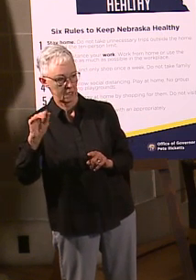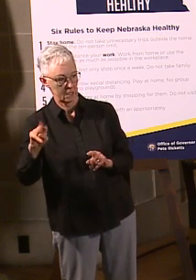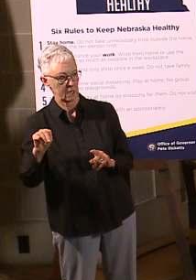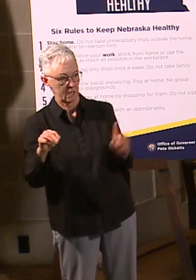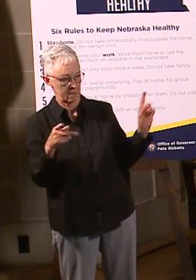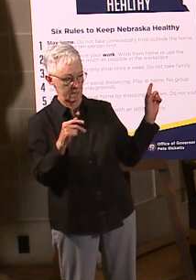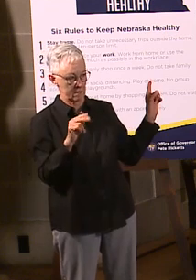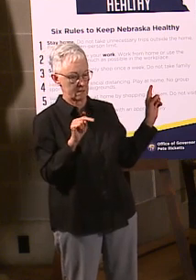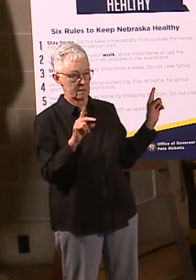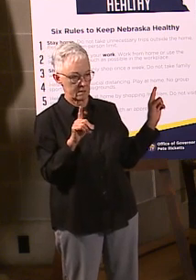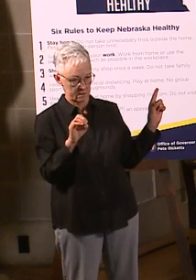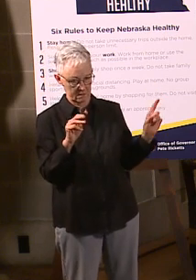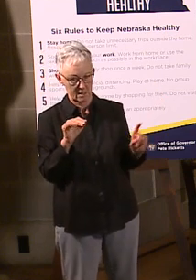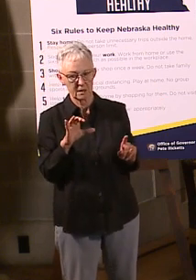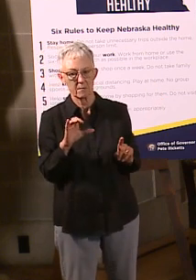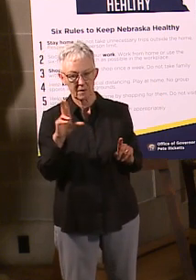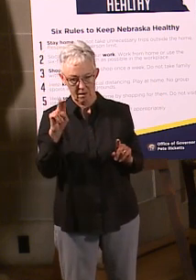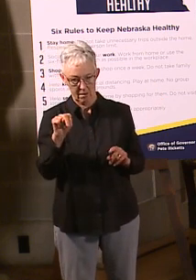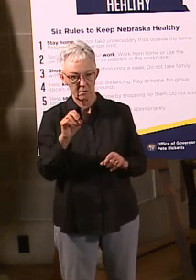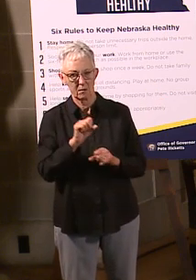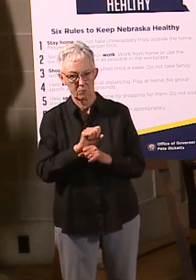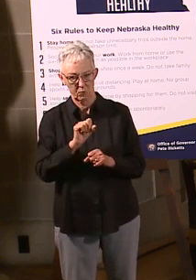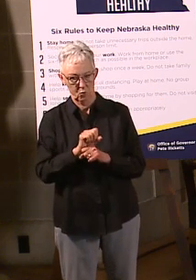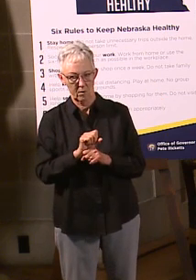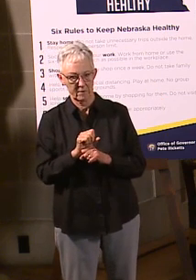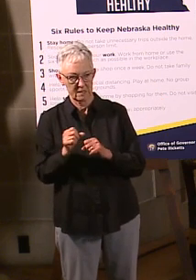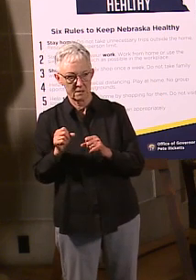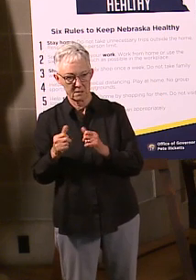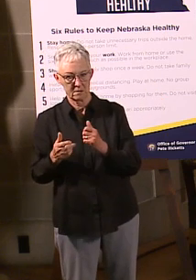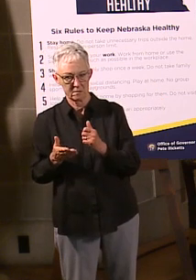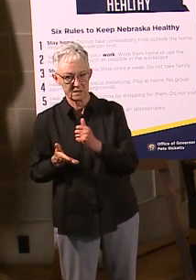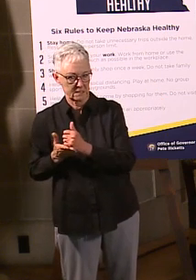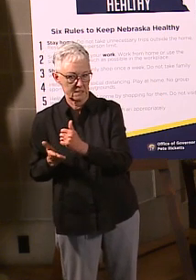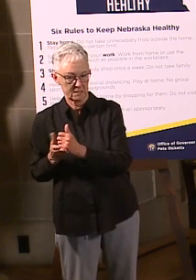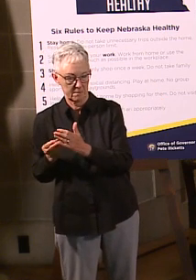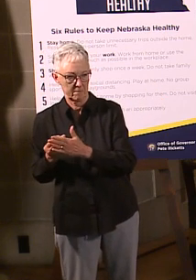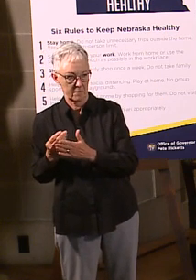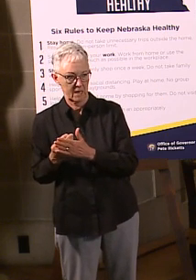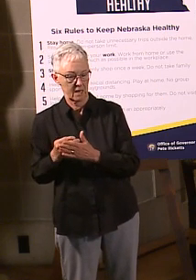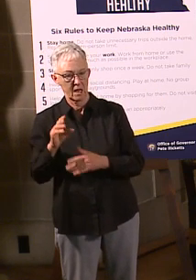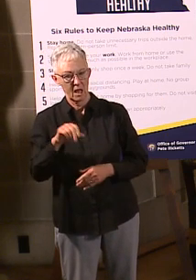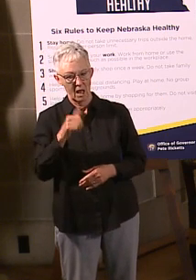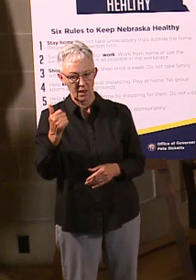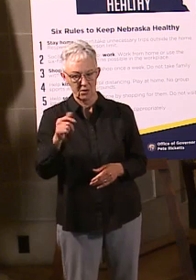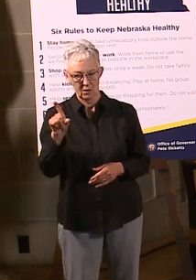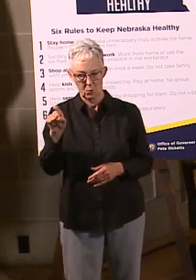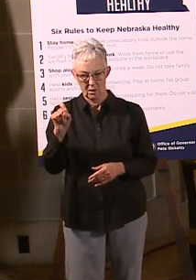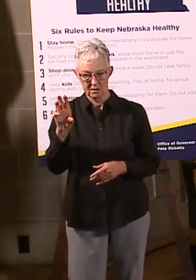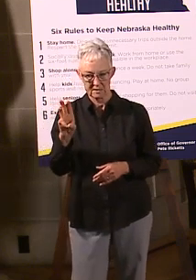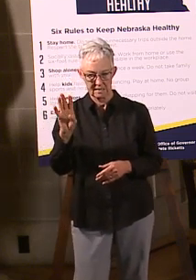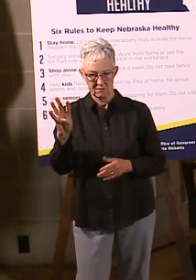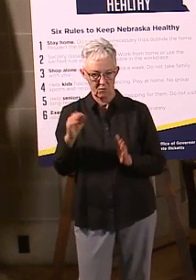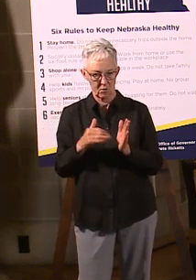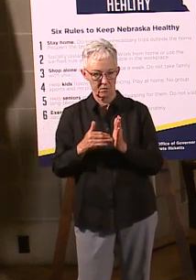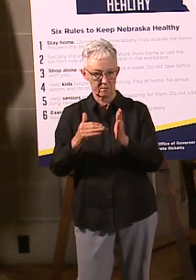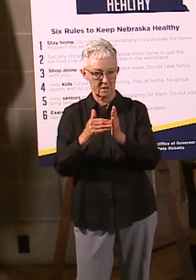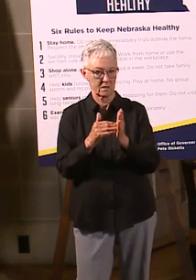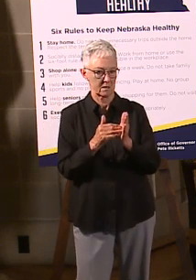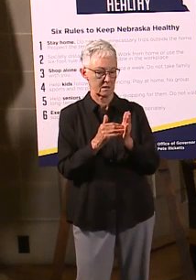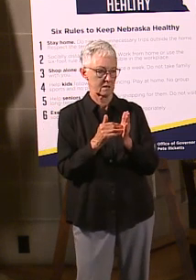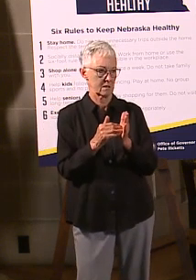unemployment assistance. And then we've paid out another $164 million in the